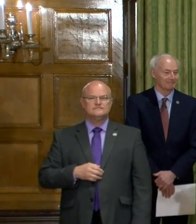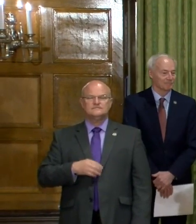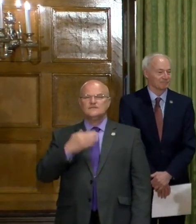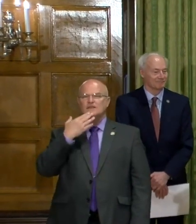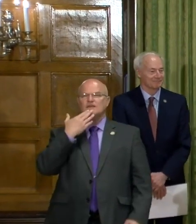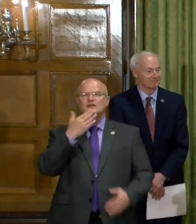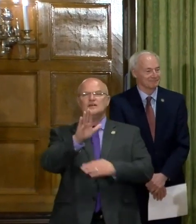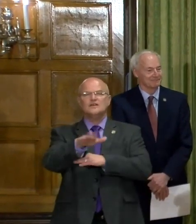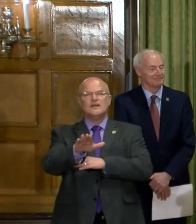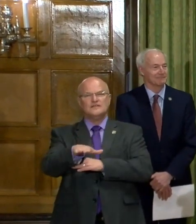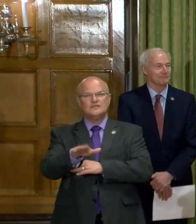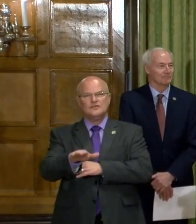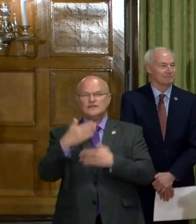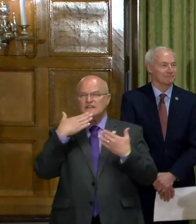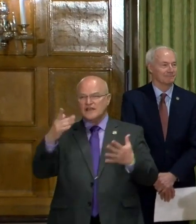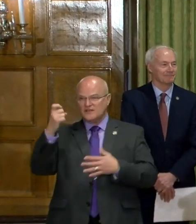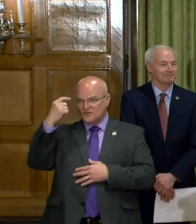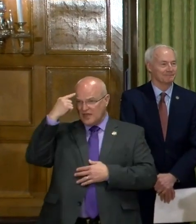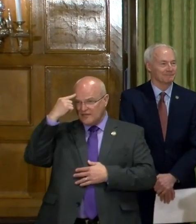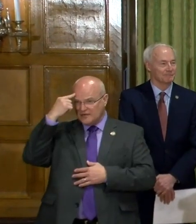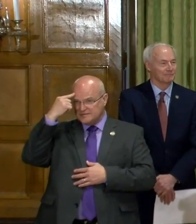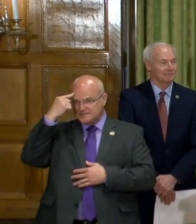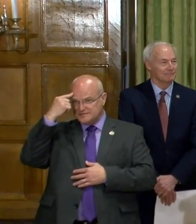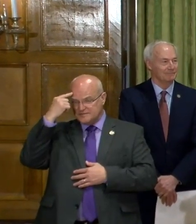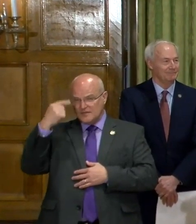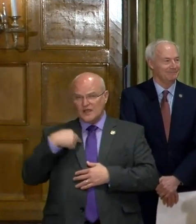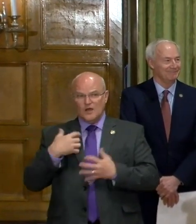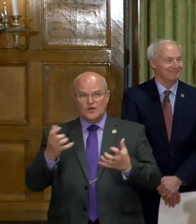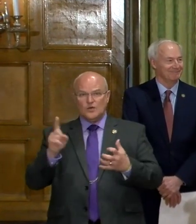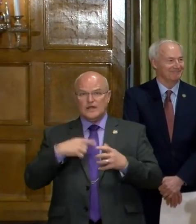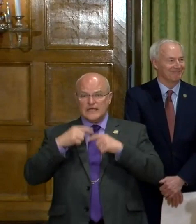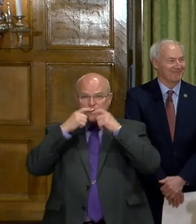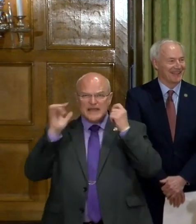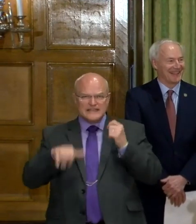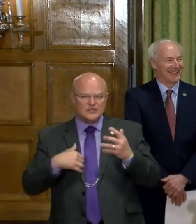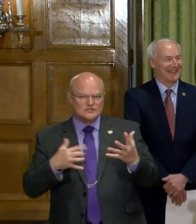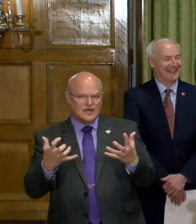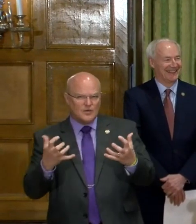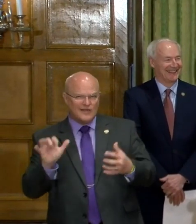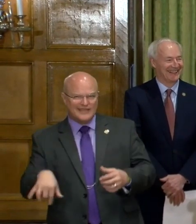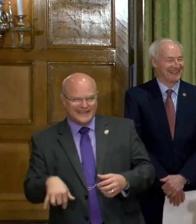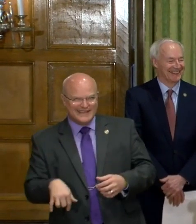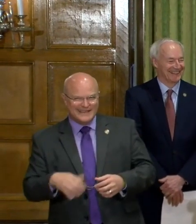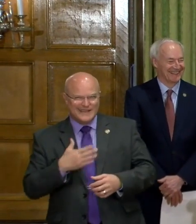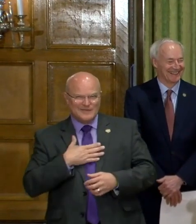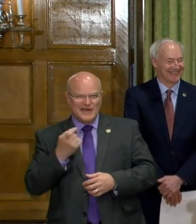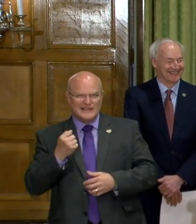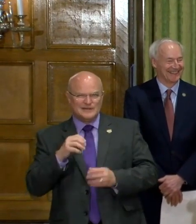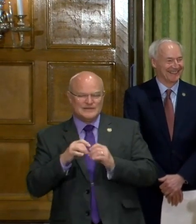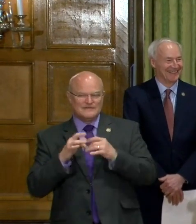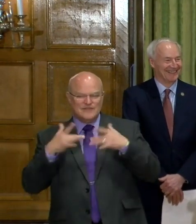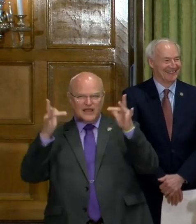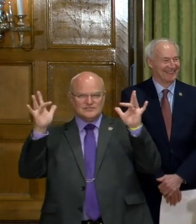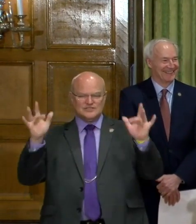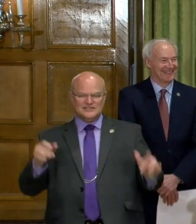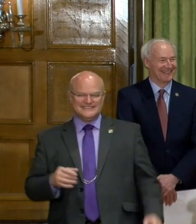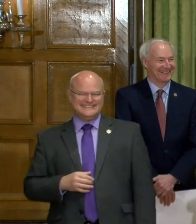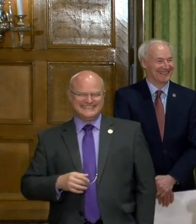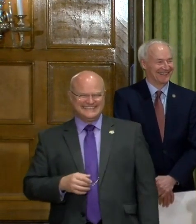Good afternoon, and thank you, Governor. want to know where I can get a mask like yours, because mine's a little less flashy.